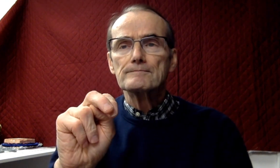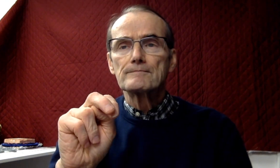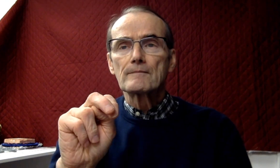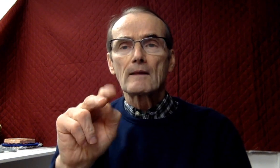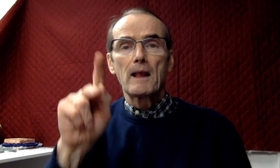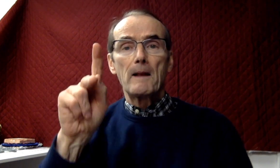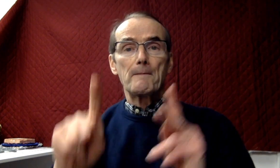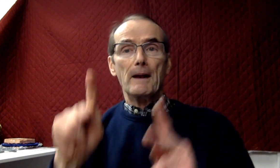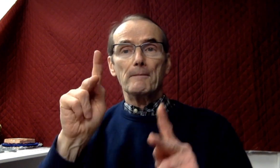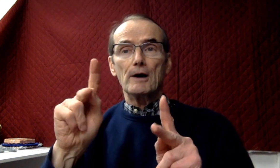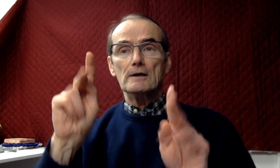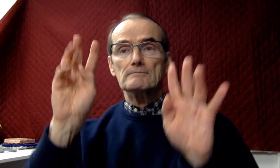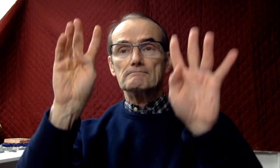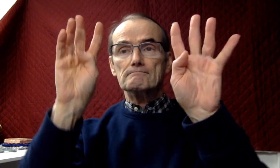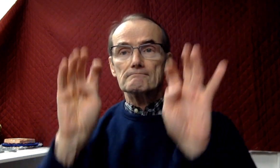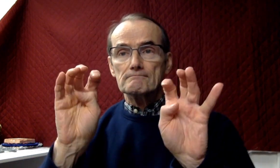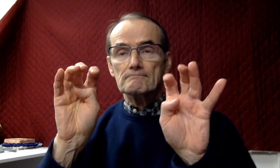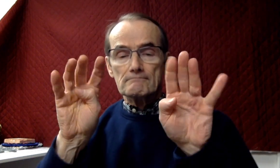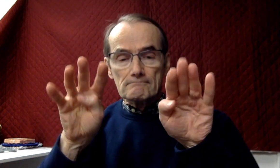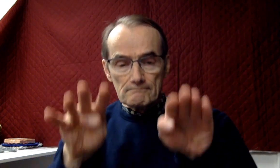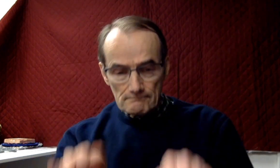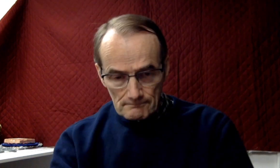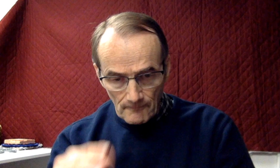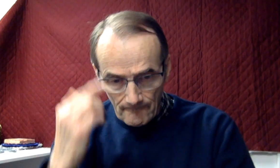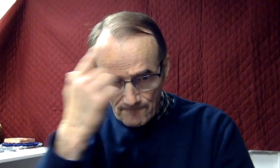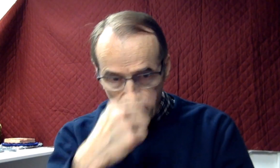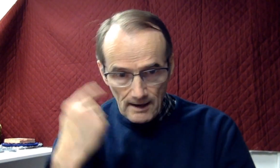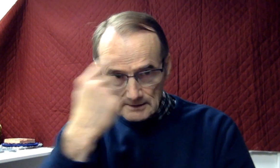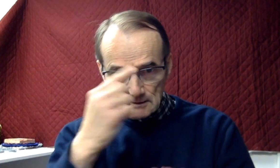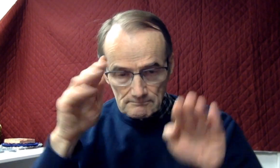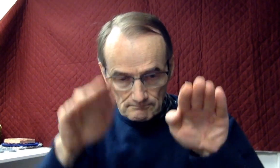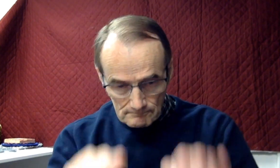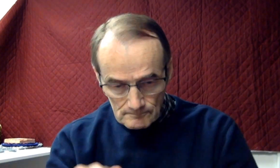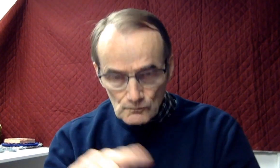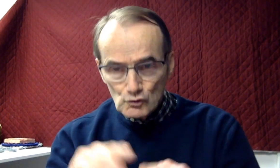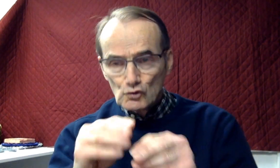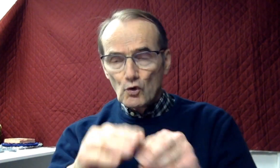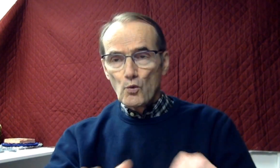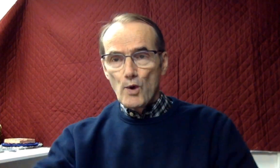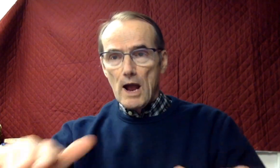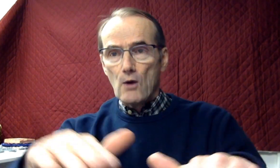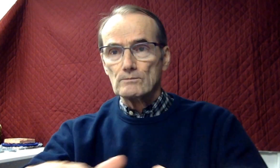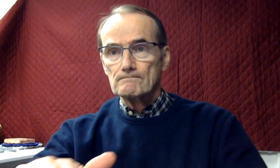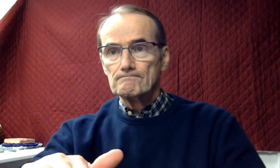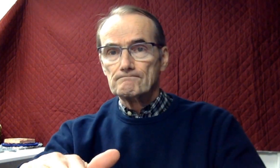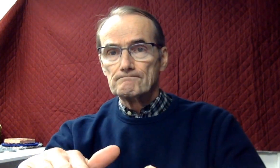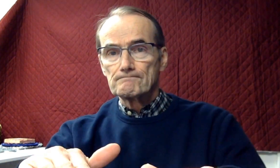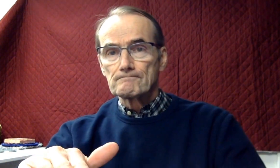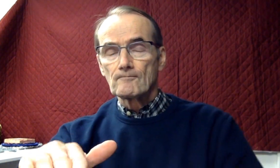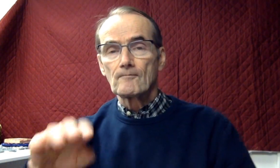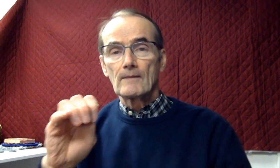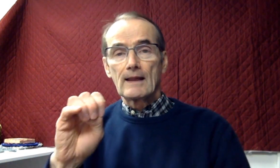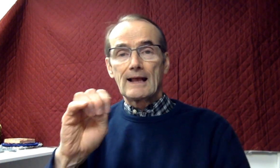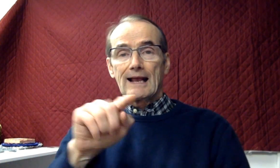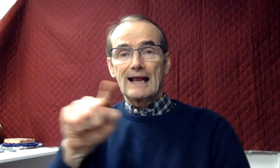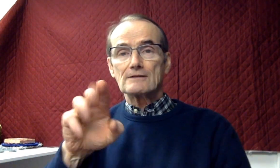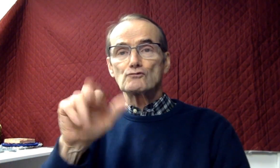Then they bowed down and prostrated themselves before the Lord, their faces